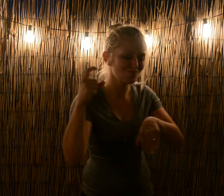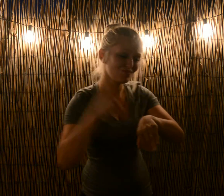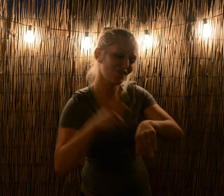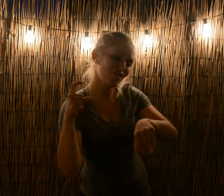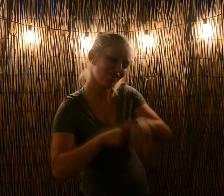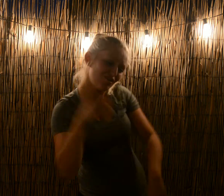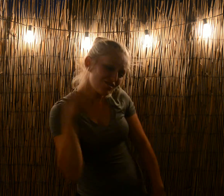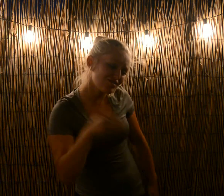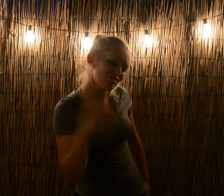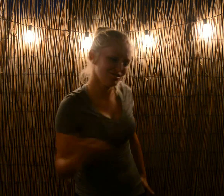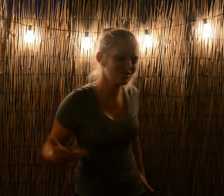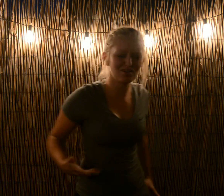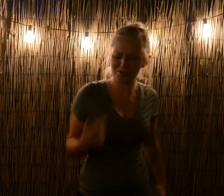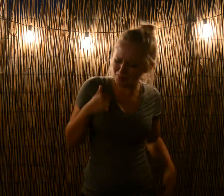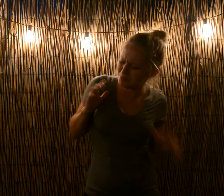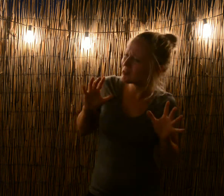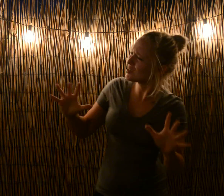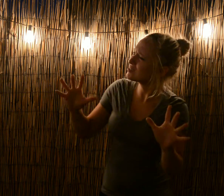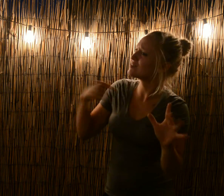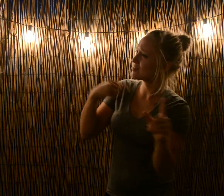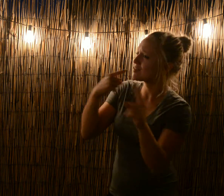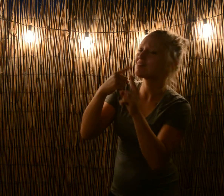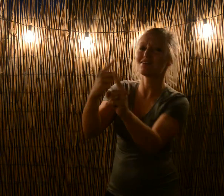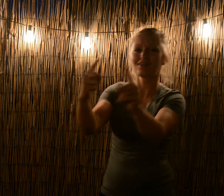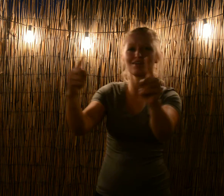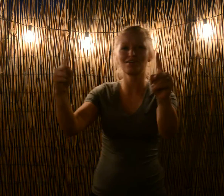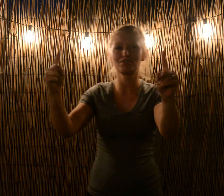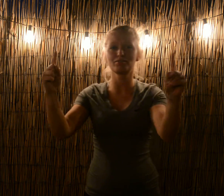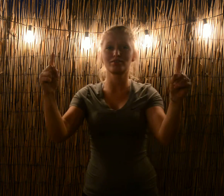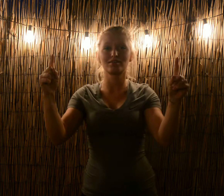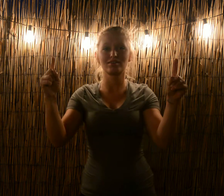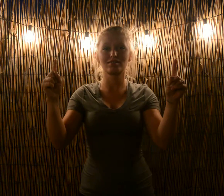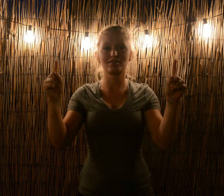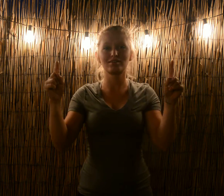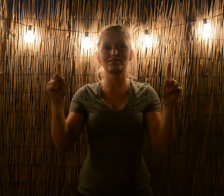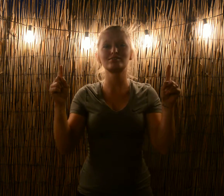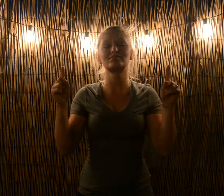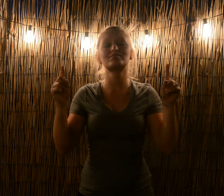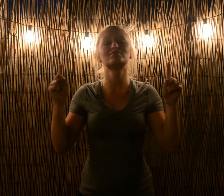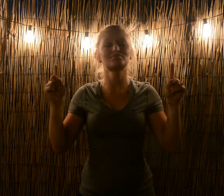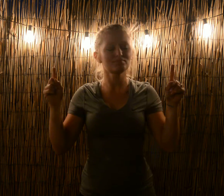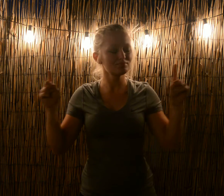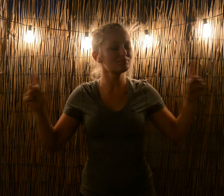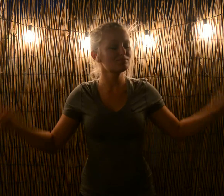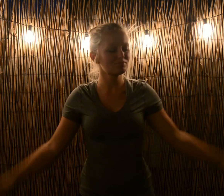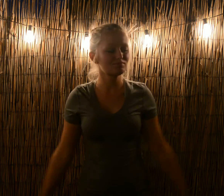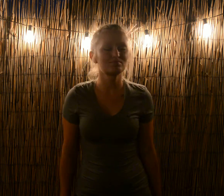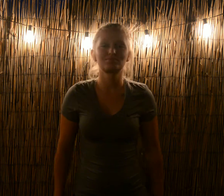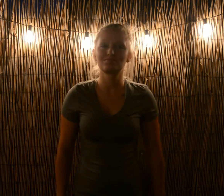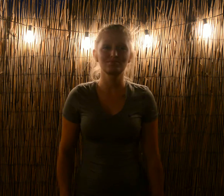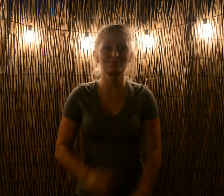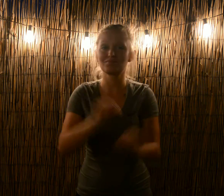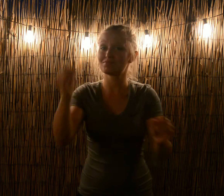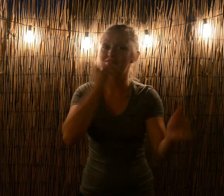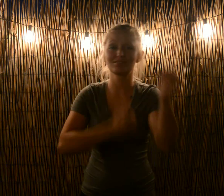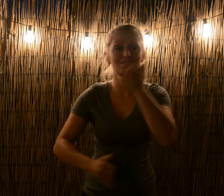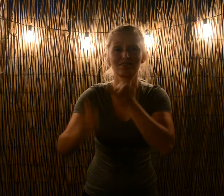out of time But still I rise This is no mistake,